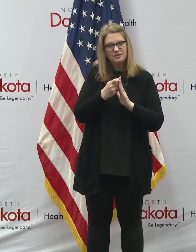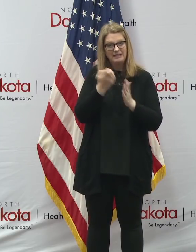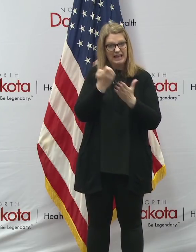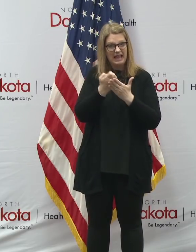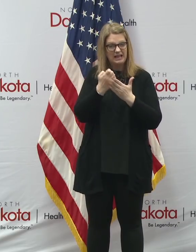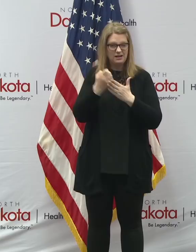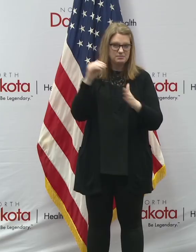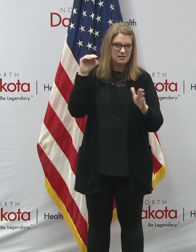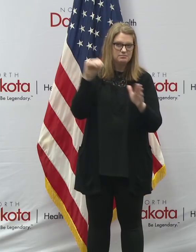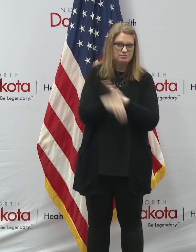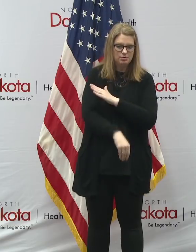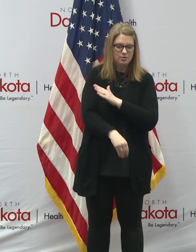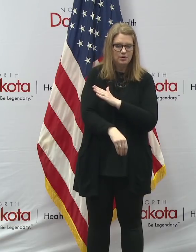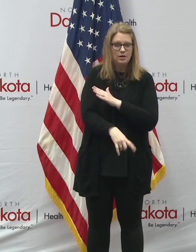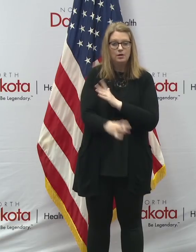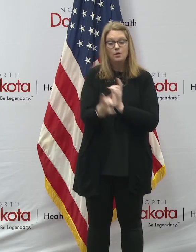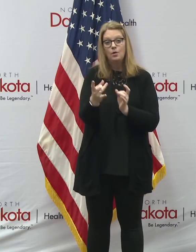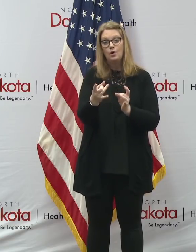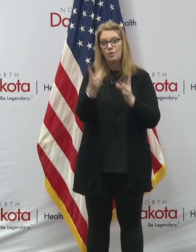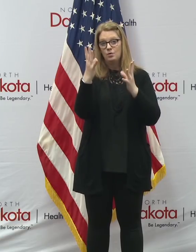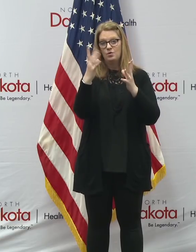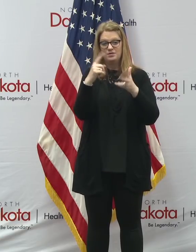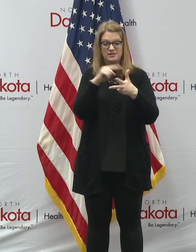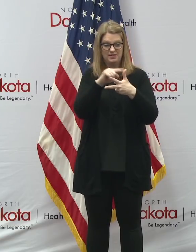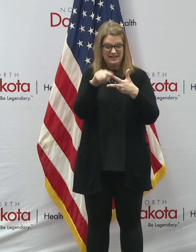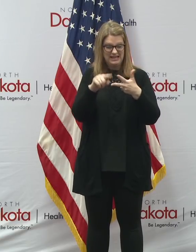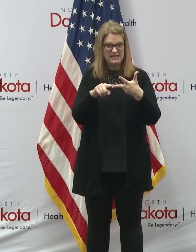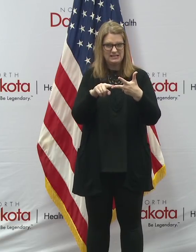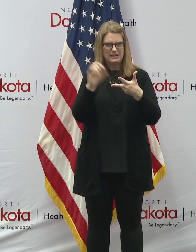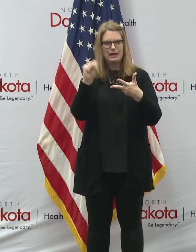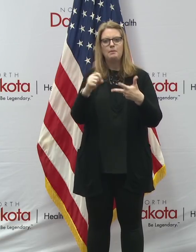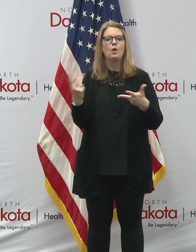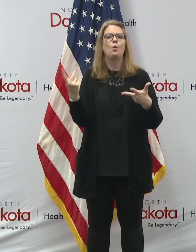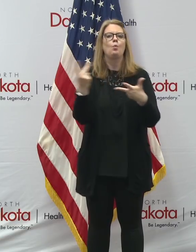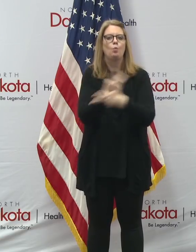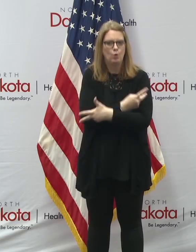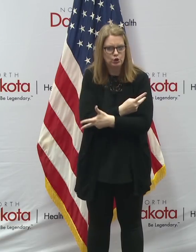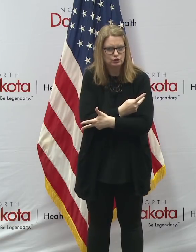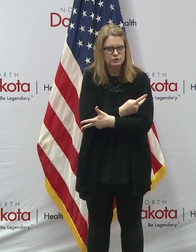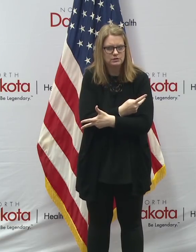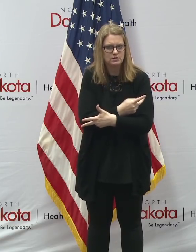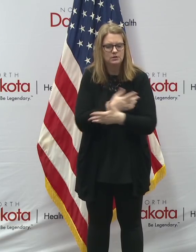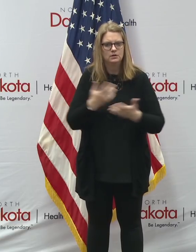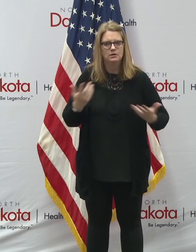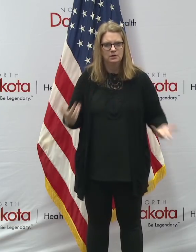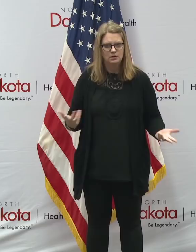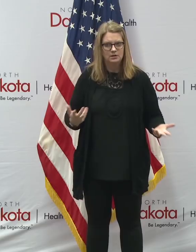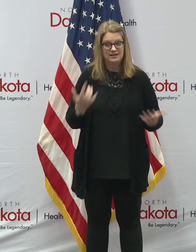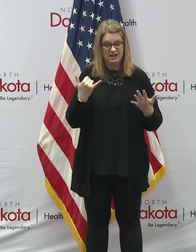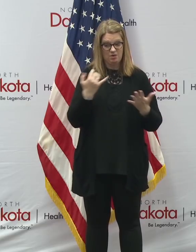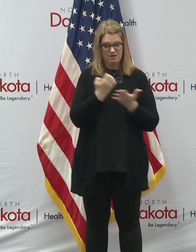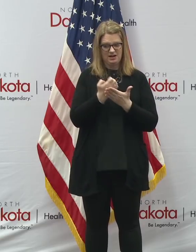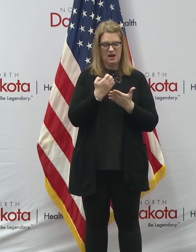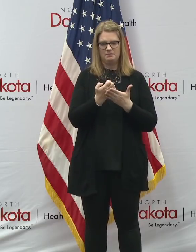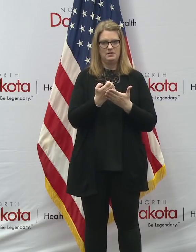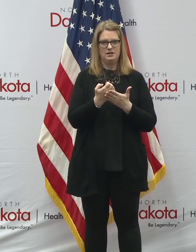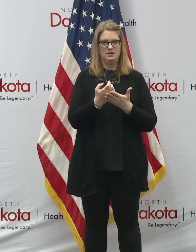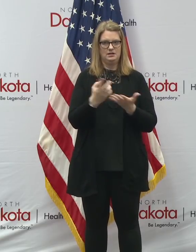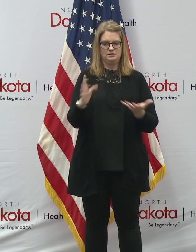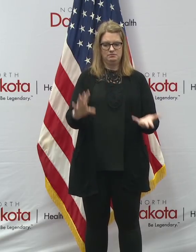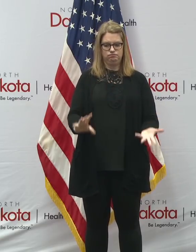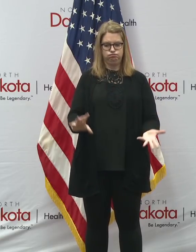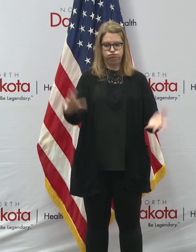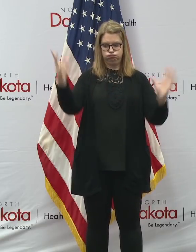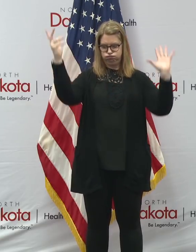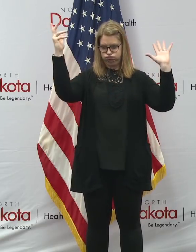in economic activity, which is we're in right now. We've basically had the bottom fallout of our economy in a way that has never been seen,